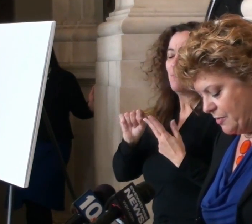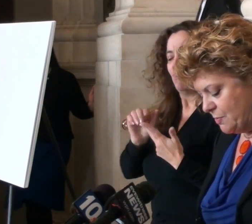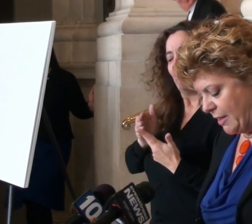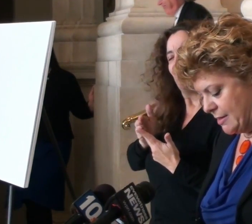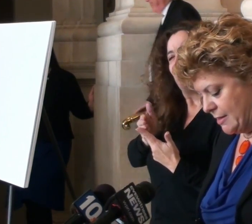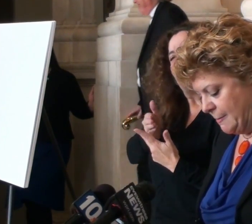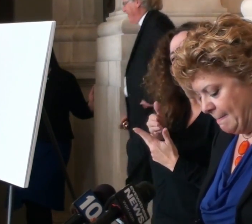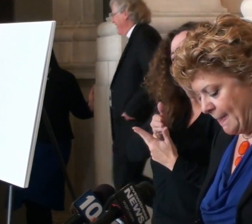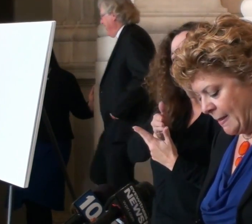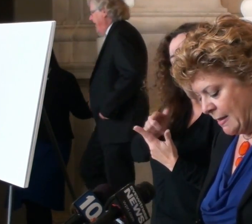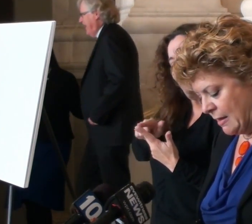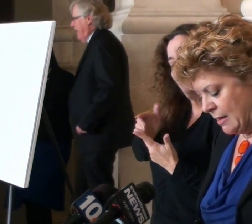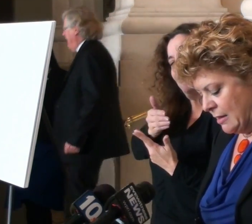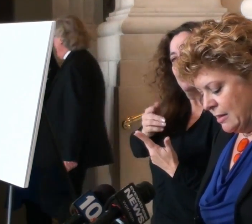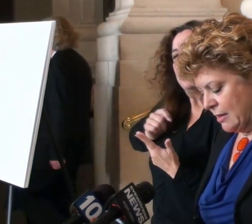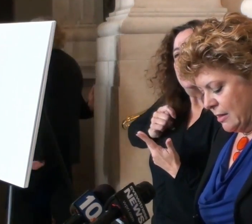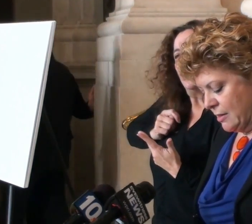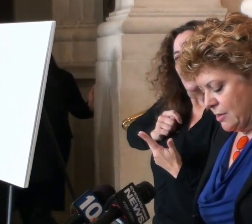a previous marriage, Mackenzie.